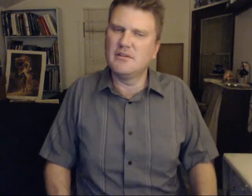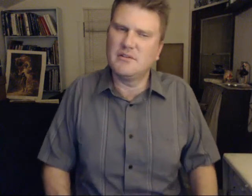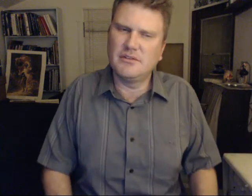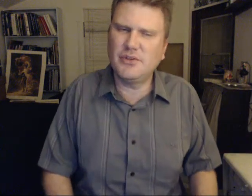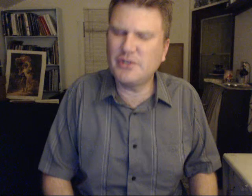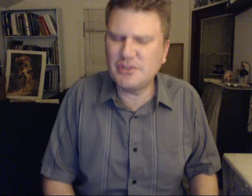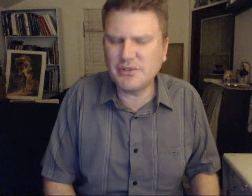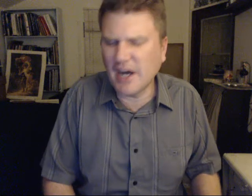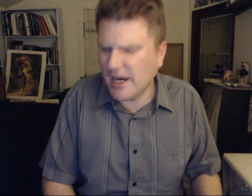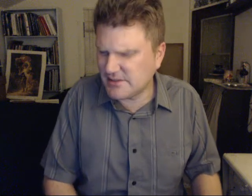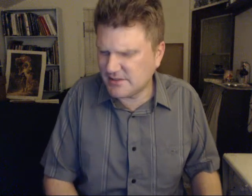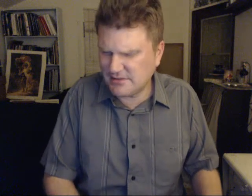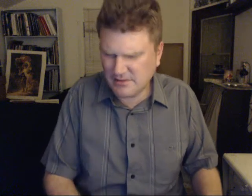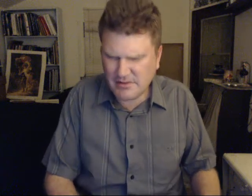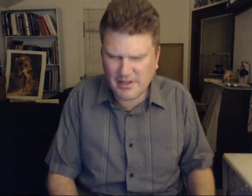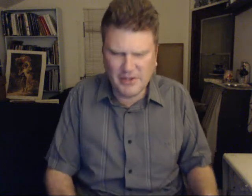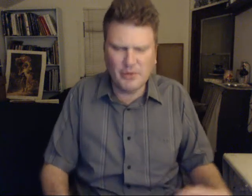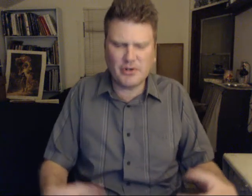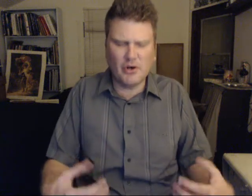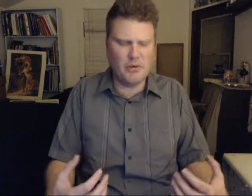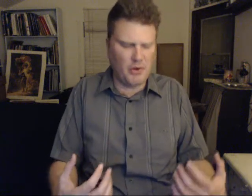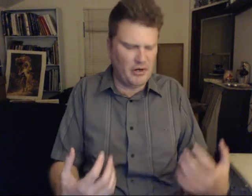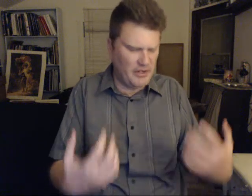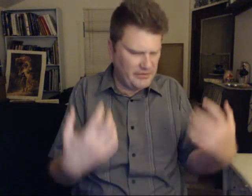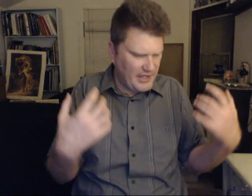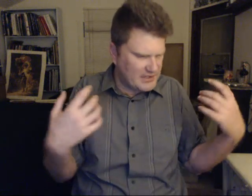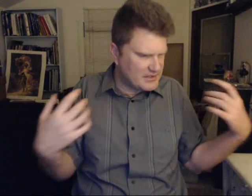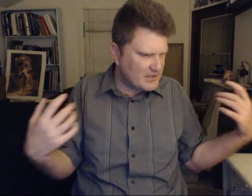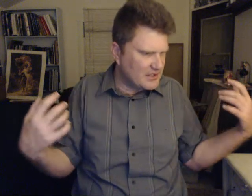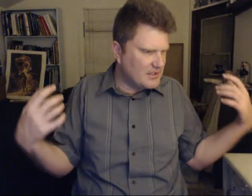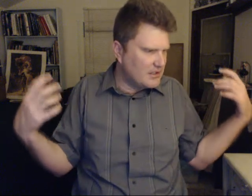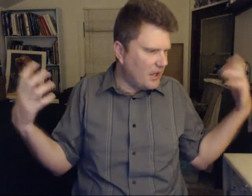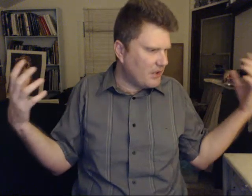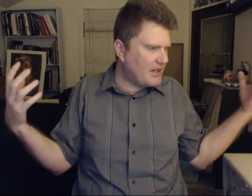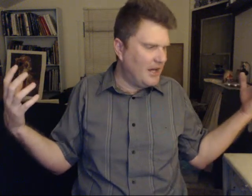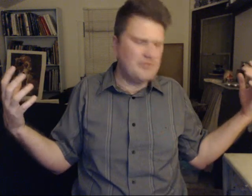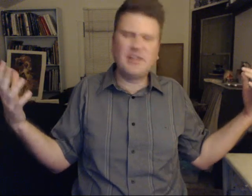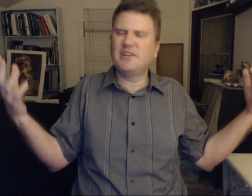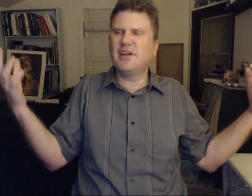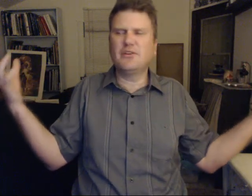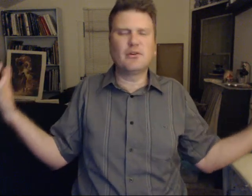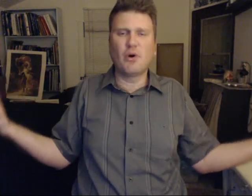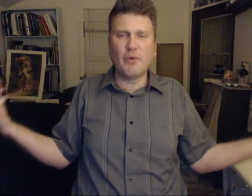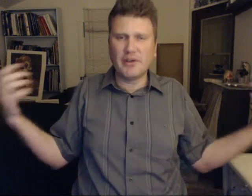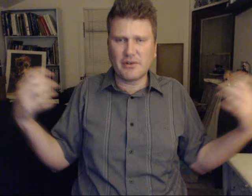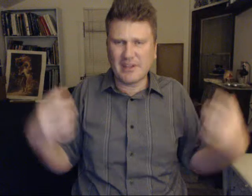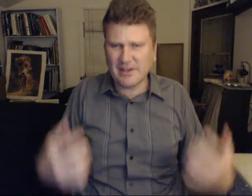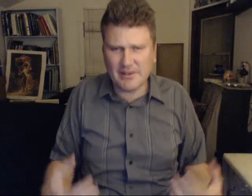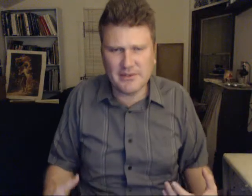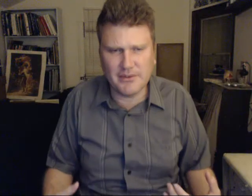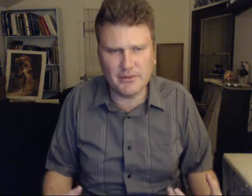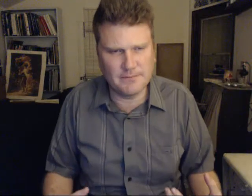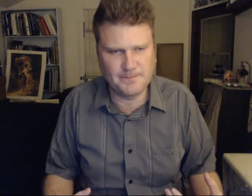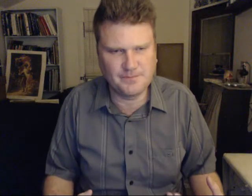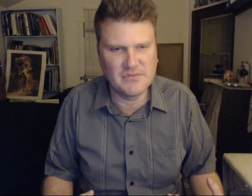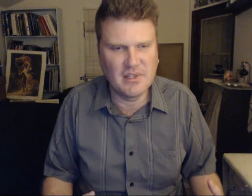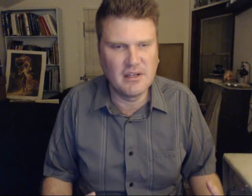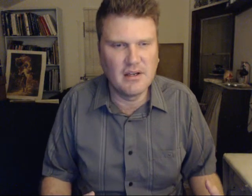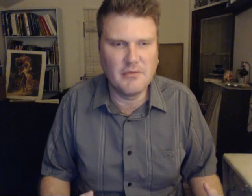Do what you got, and they will go apart of that Archon. Meaning that you don't know what you're getting into. But